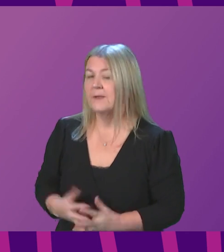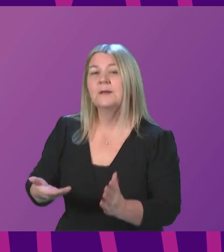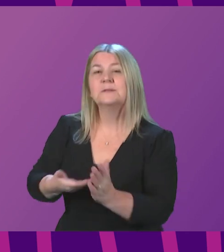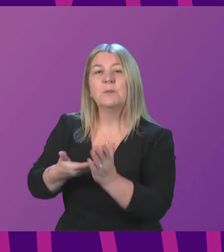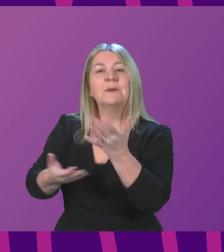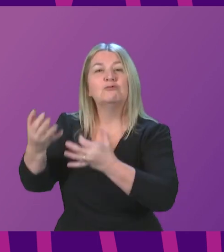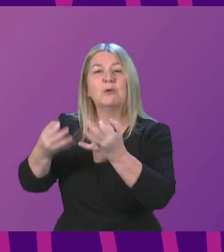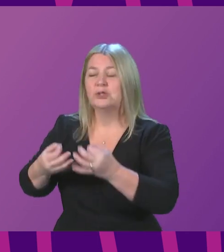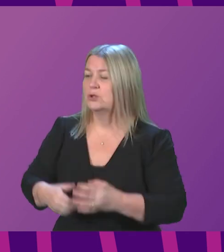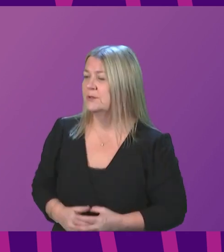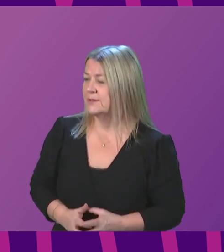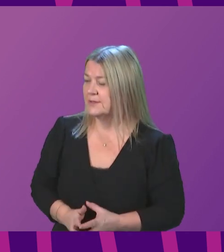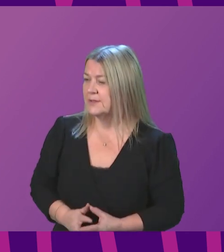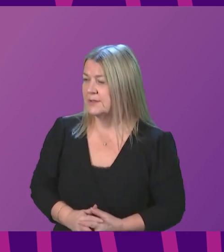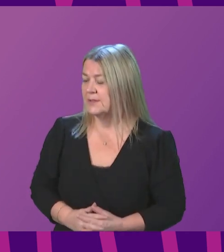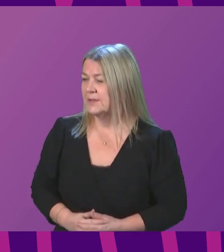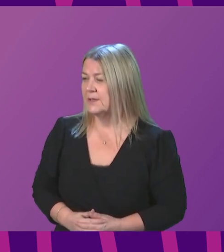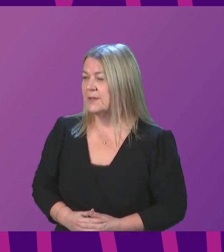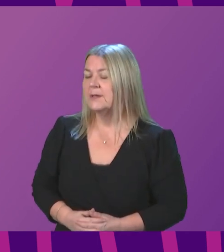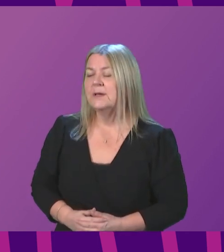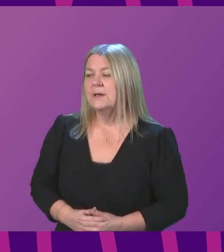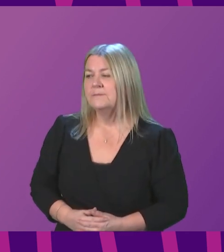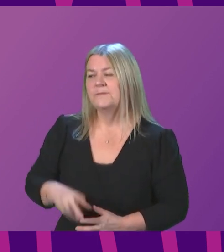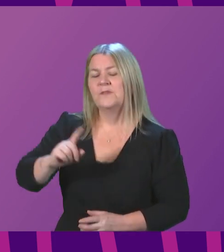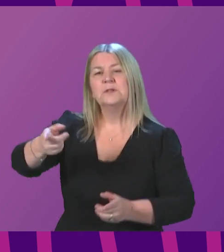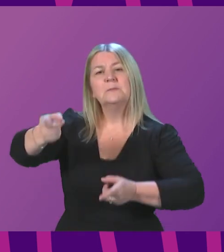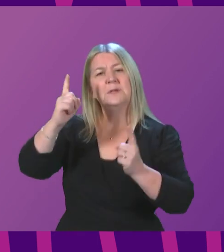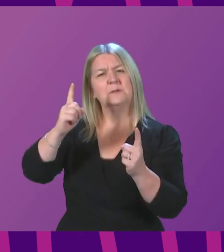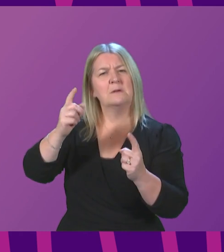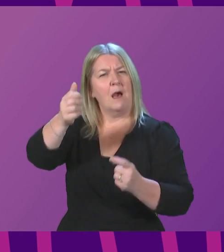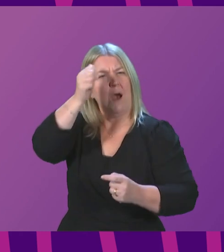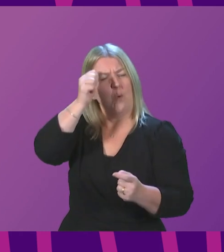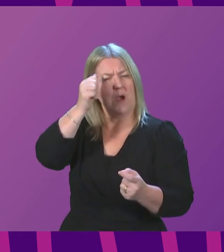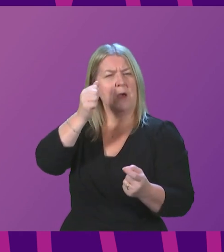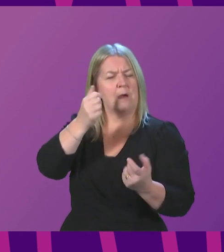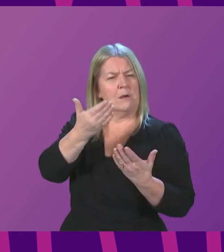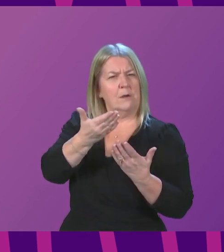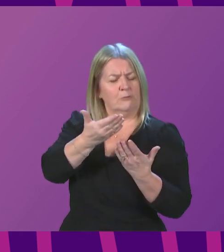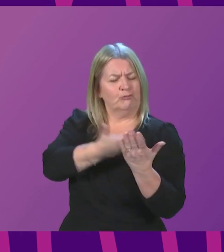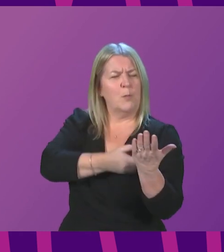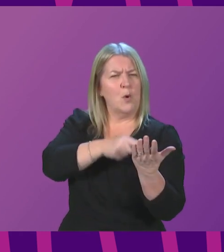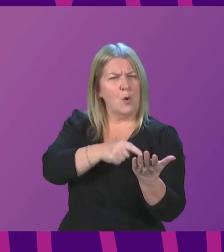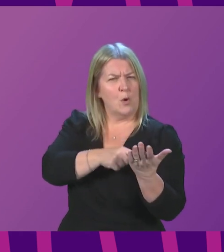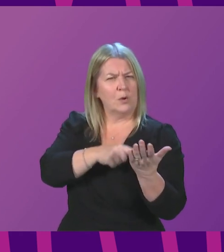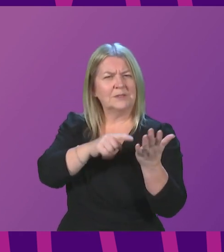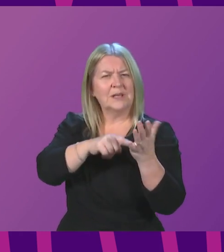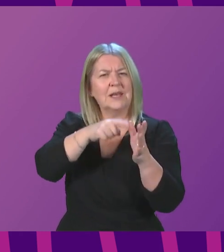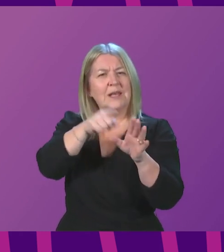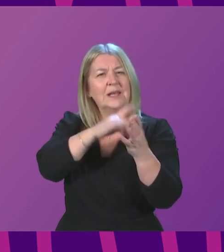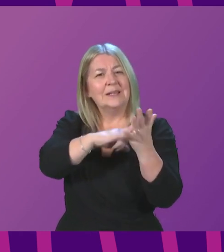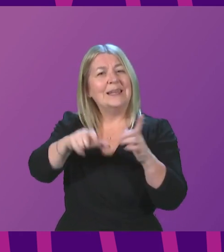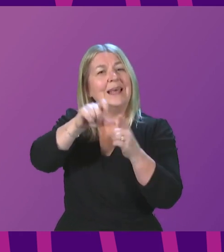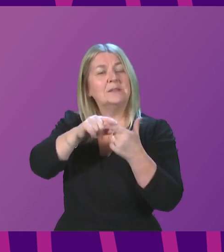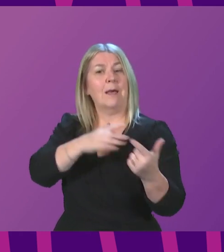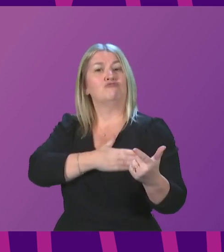Thank you, Presiding Officer. The First Minister will be aware of reports relating to breast cancer services in Tayside. Can the First Minister